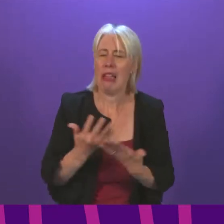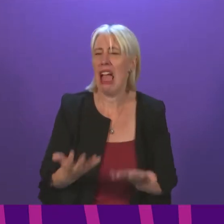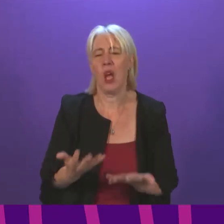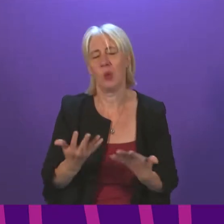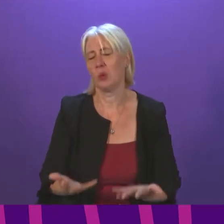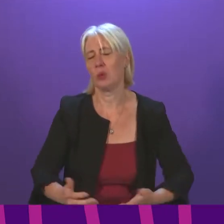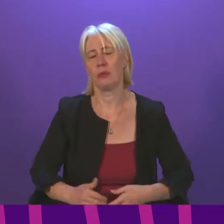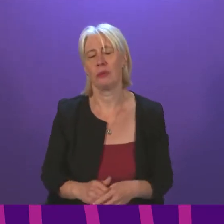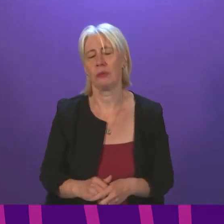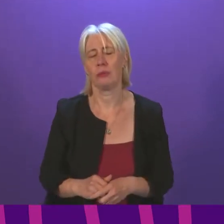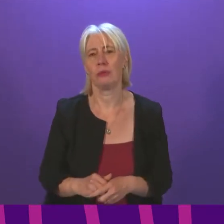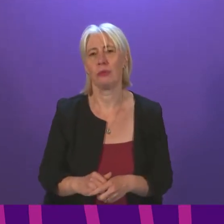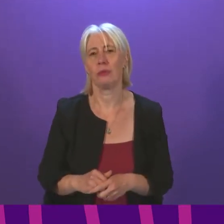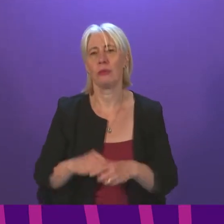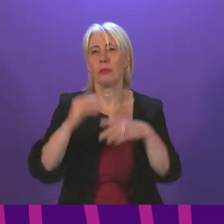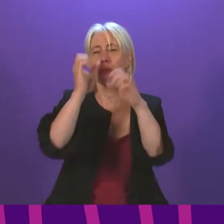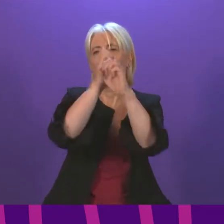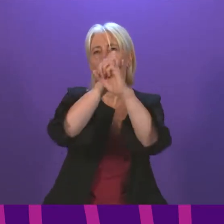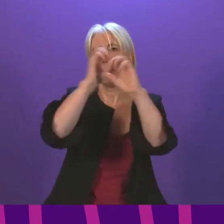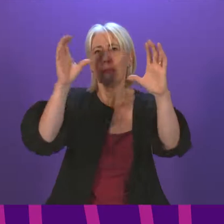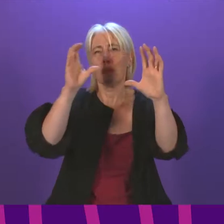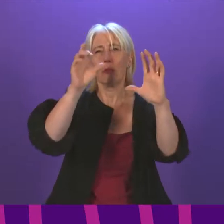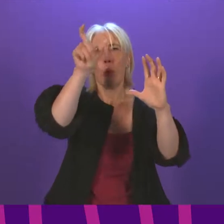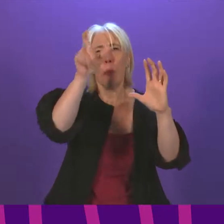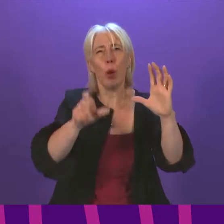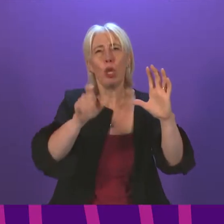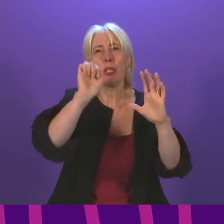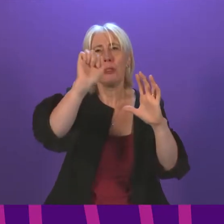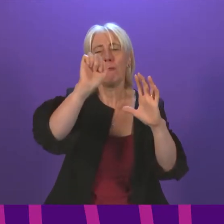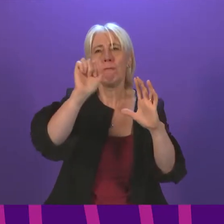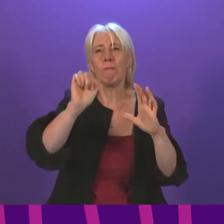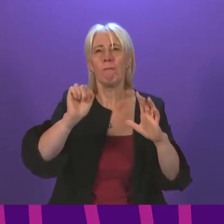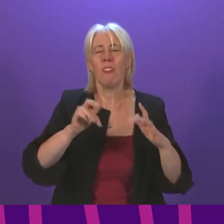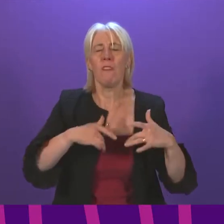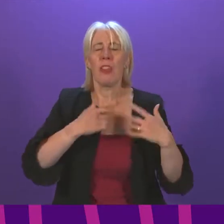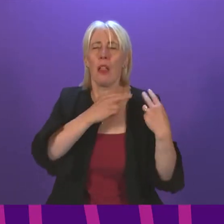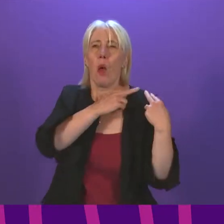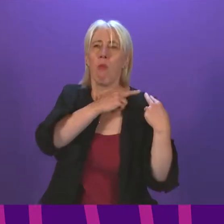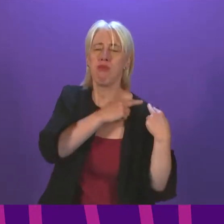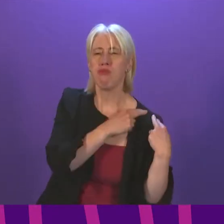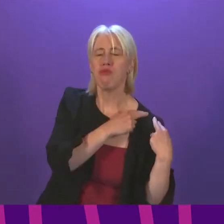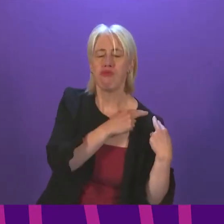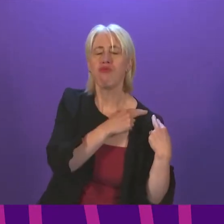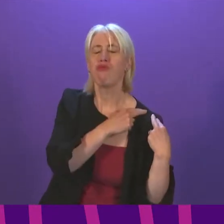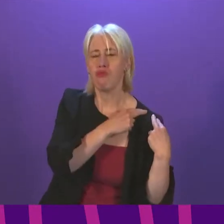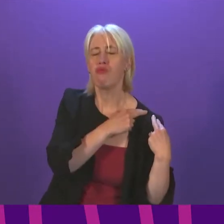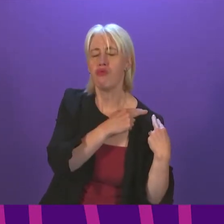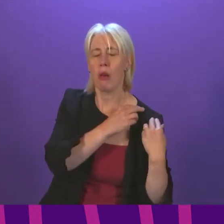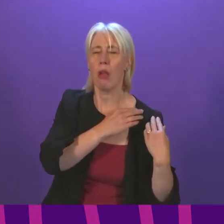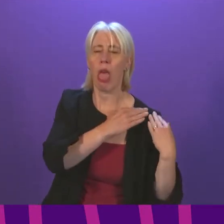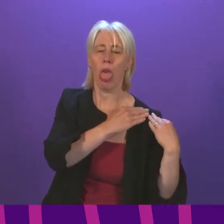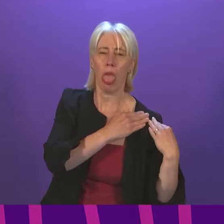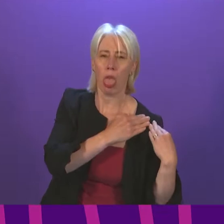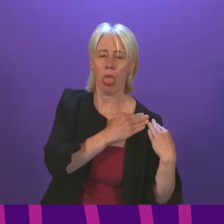Think of someone who is weighed down by their sense of responsibility, someone whose